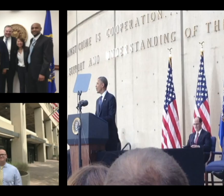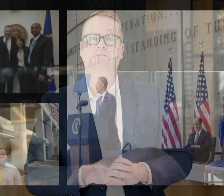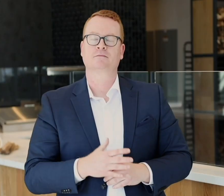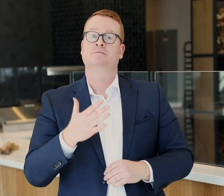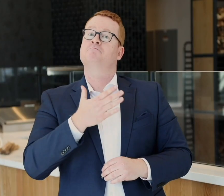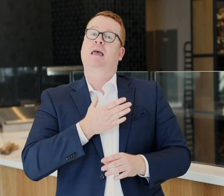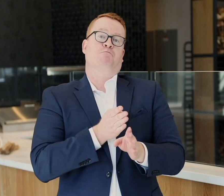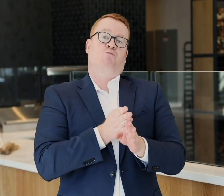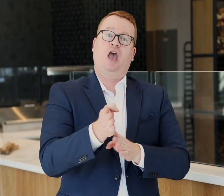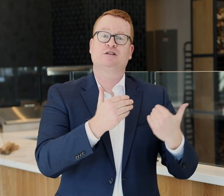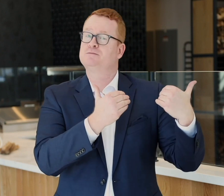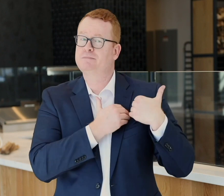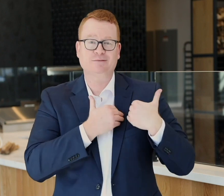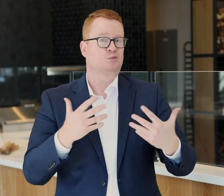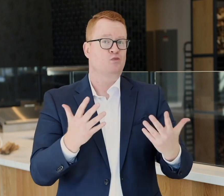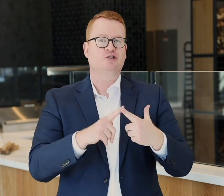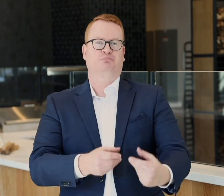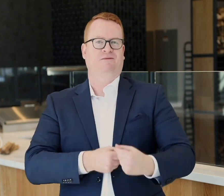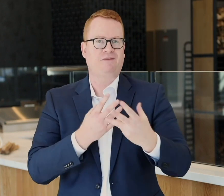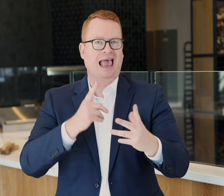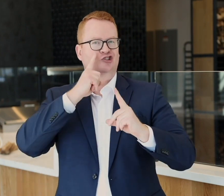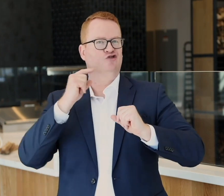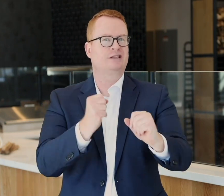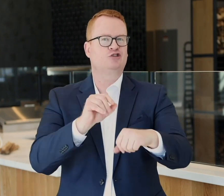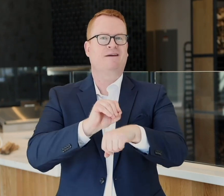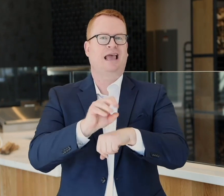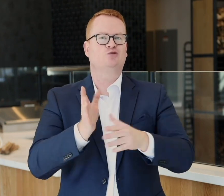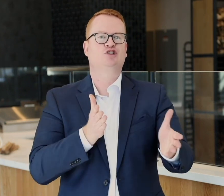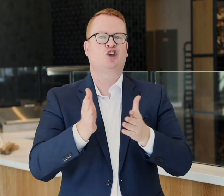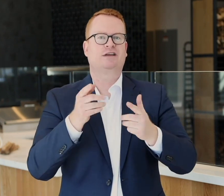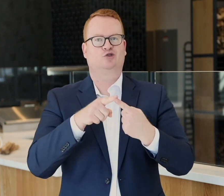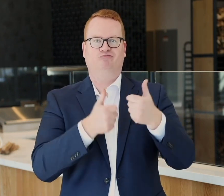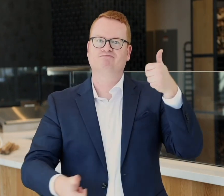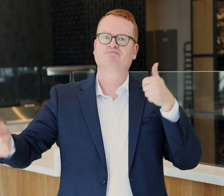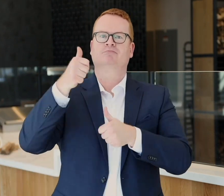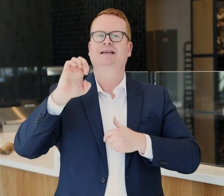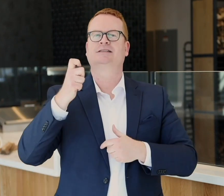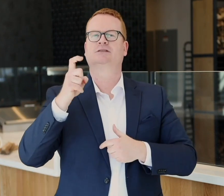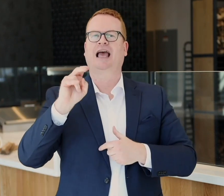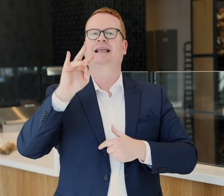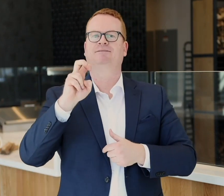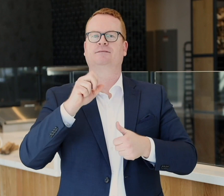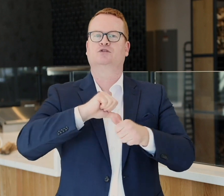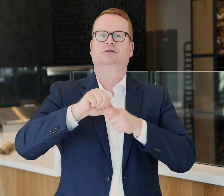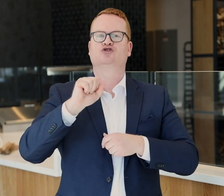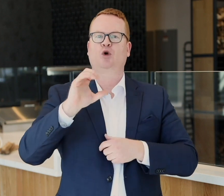My primary responsibility was to provide strategic advisory services to the executive associate